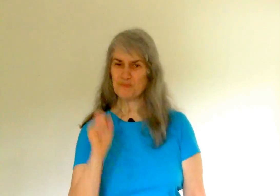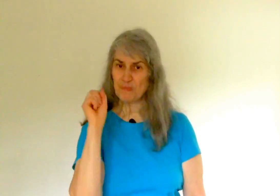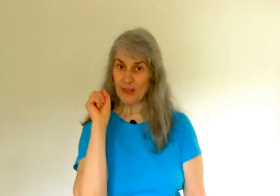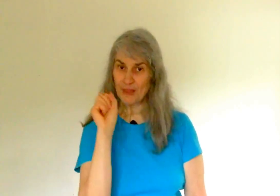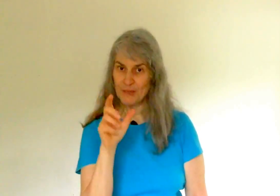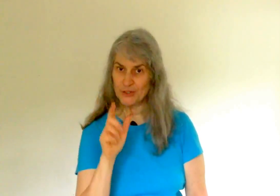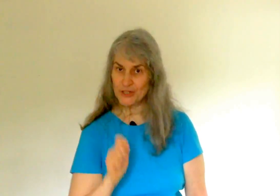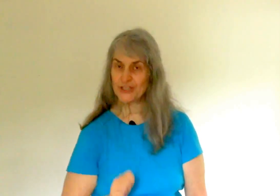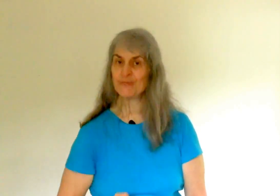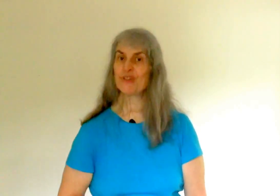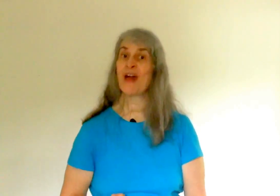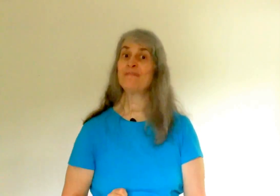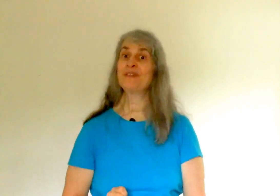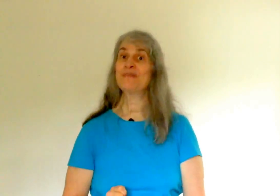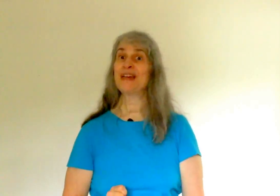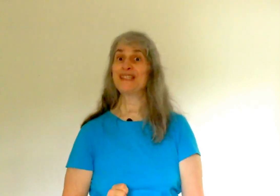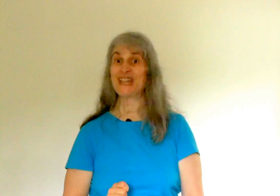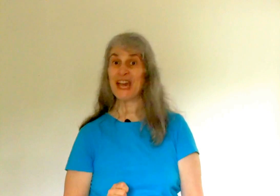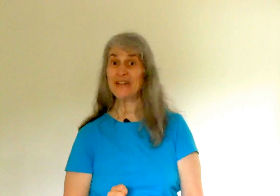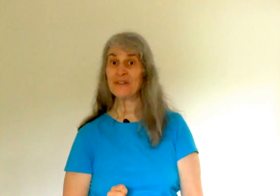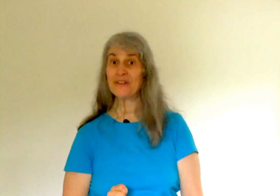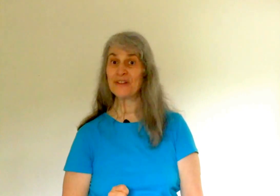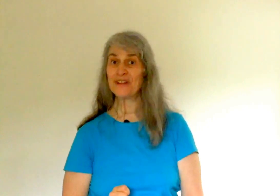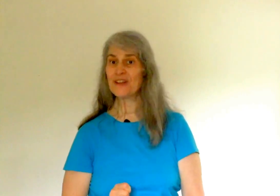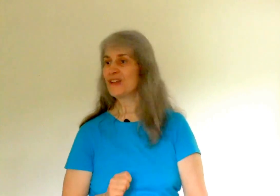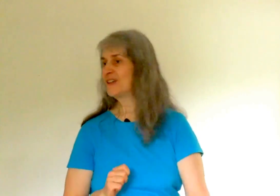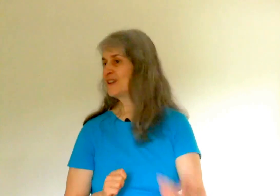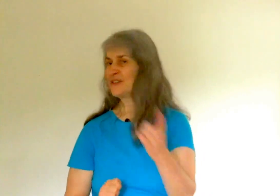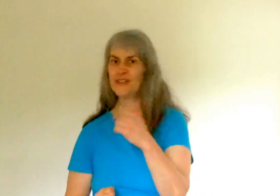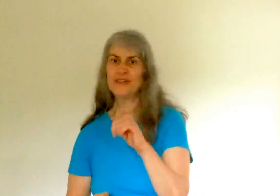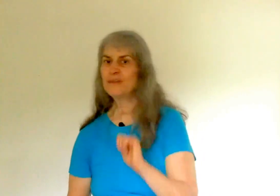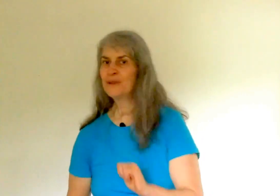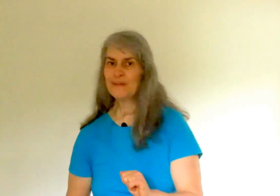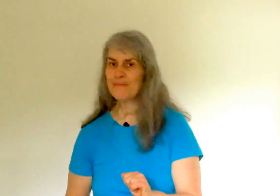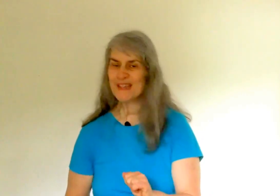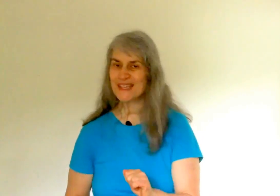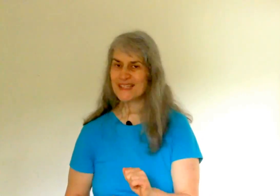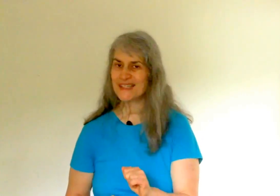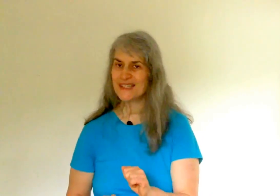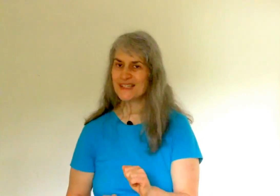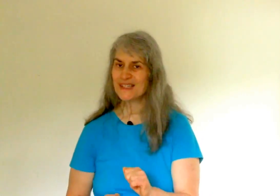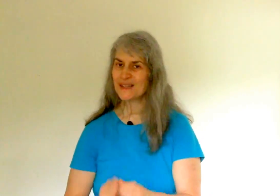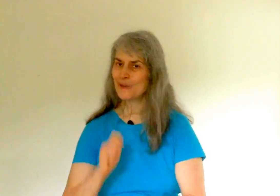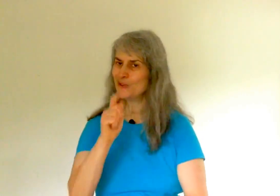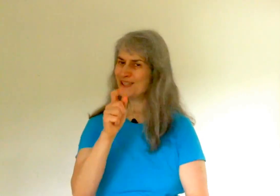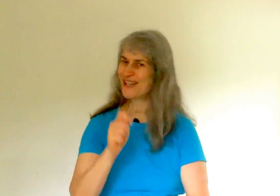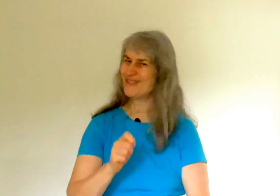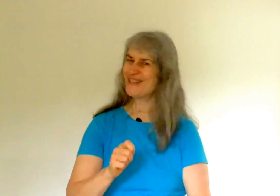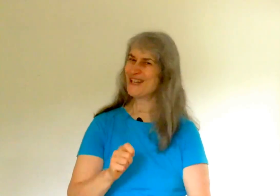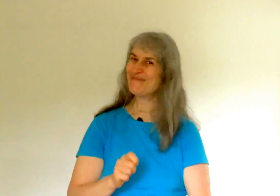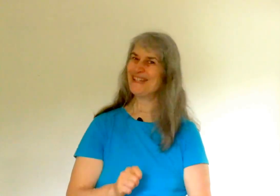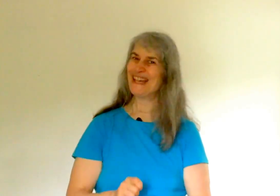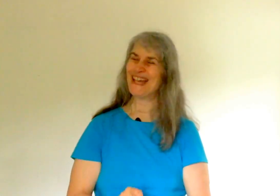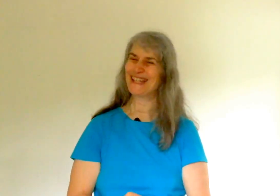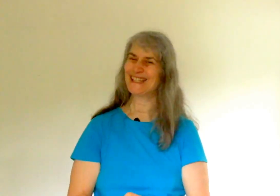Be sure you subscribe to my channel because you don't want to miss what's coming up next.